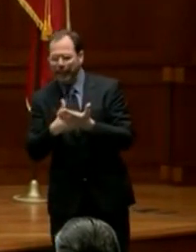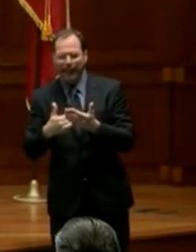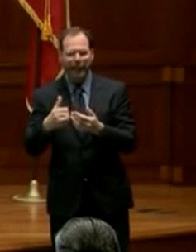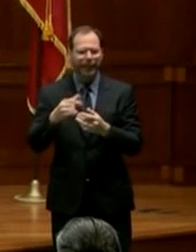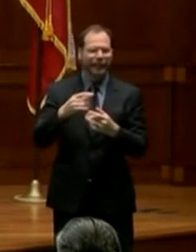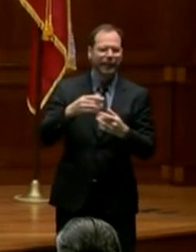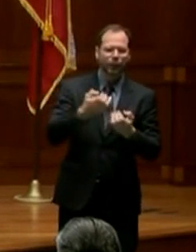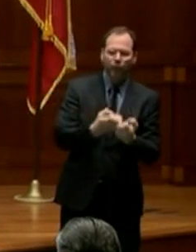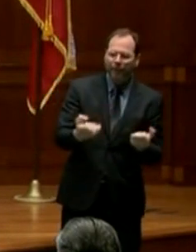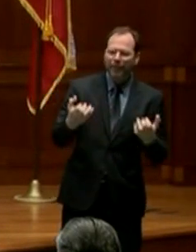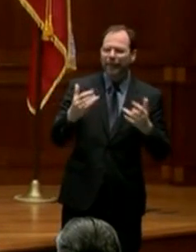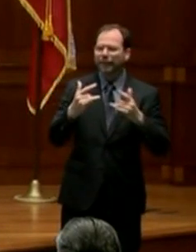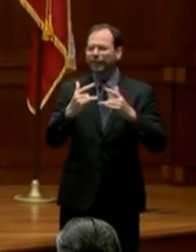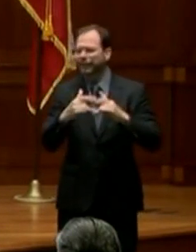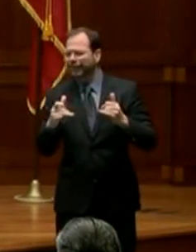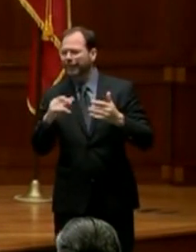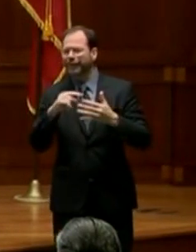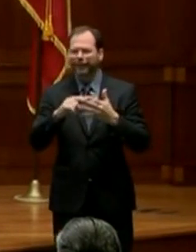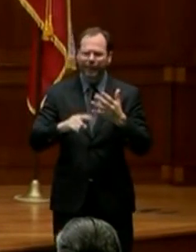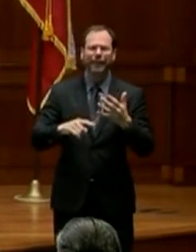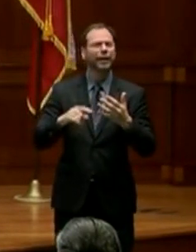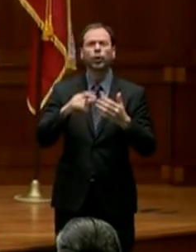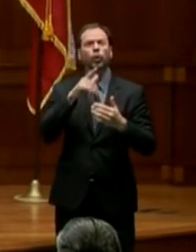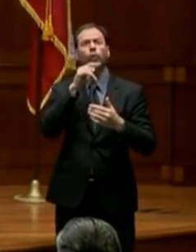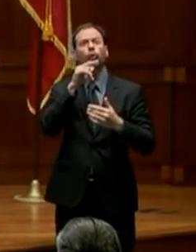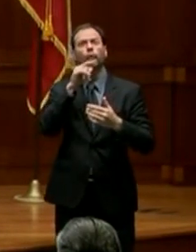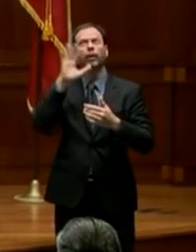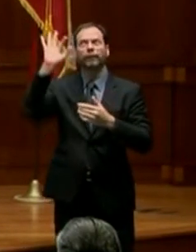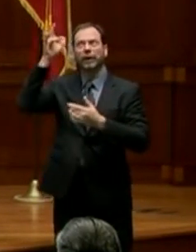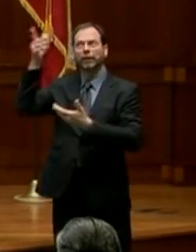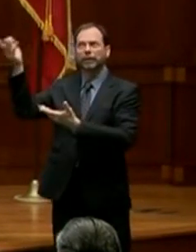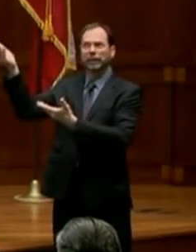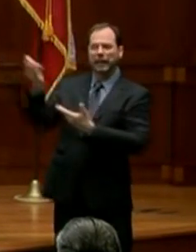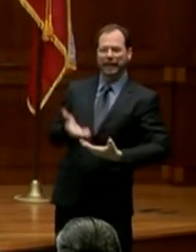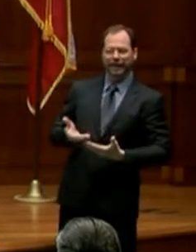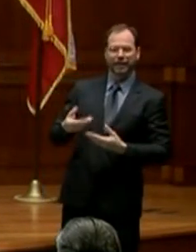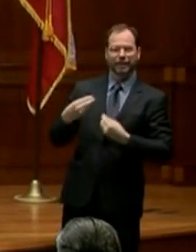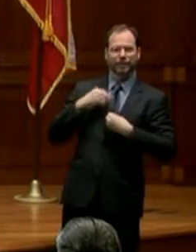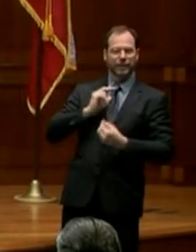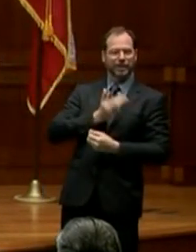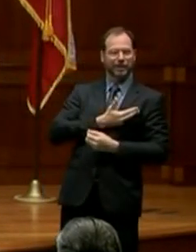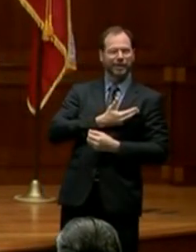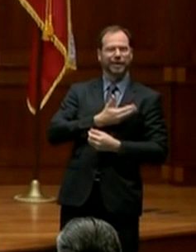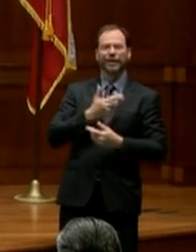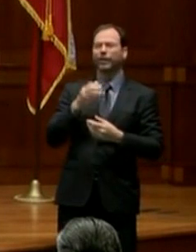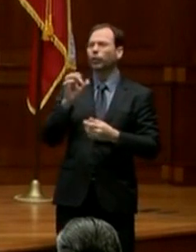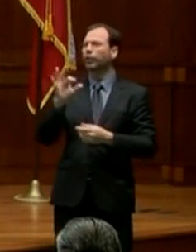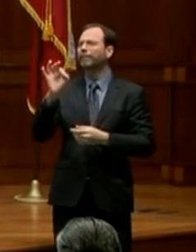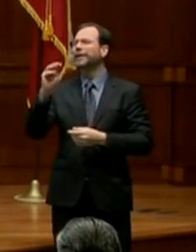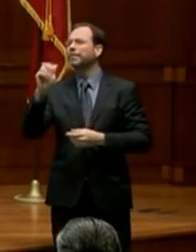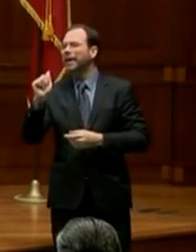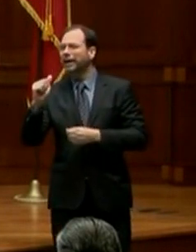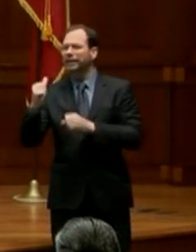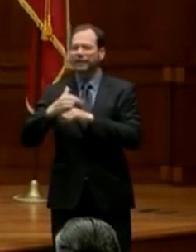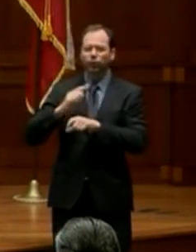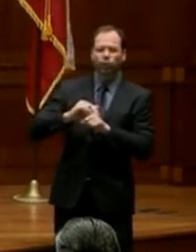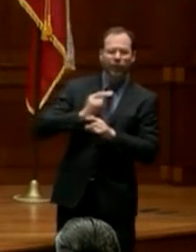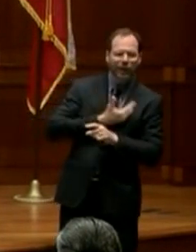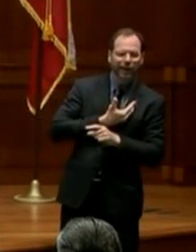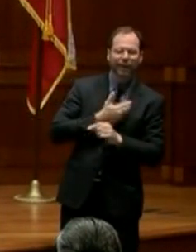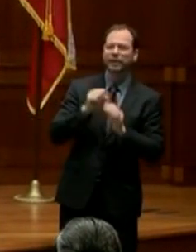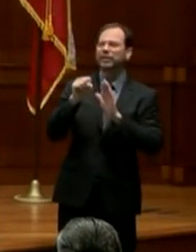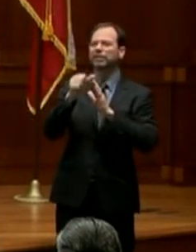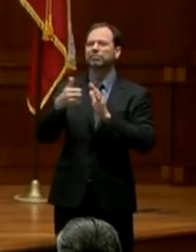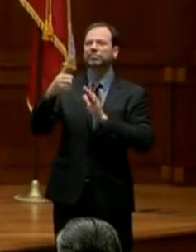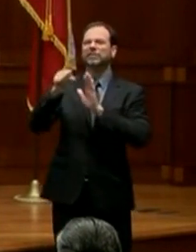testing equipment itself was provided by the federal government. It could be sent to us through FEMA or sent through state